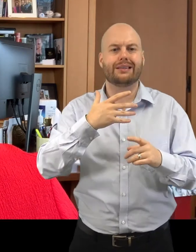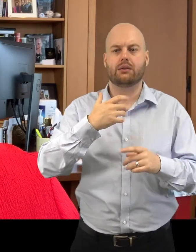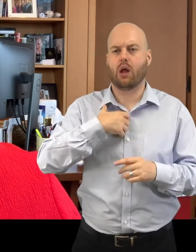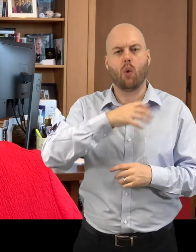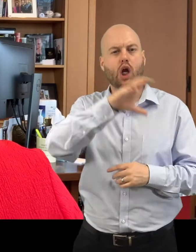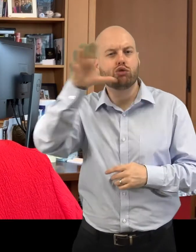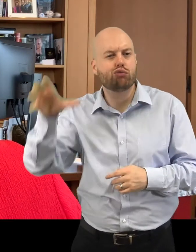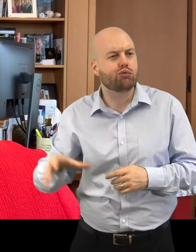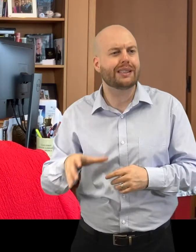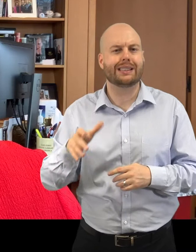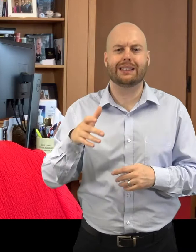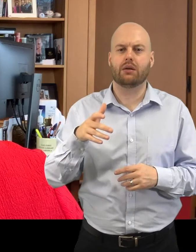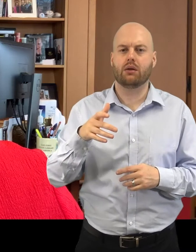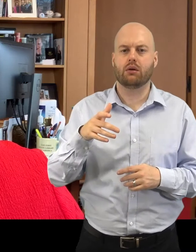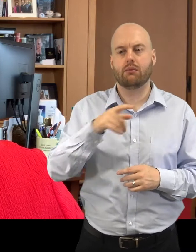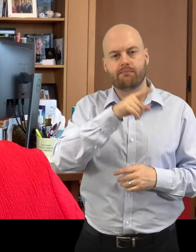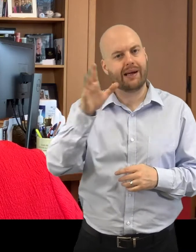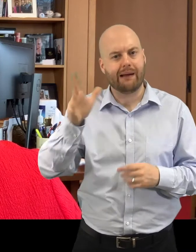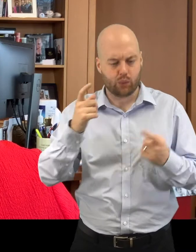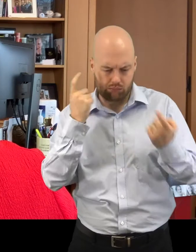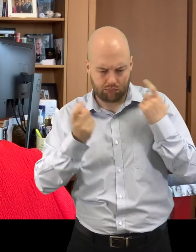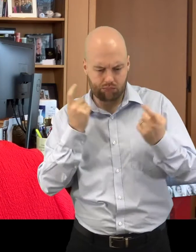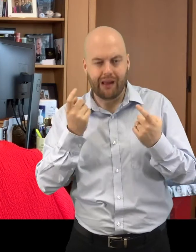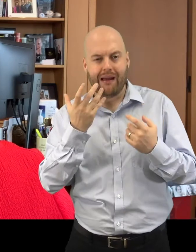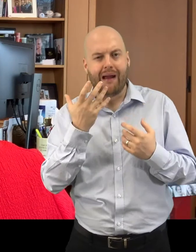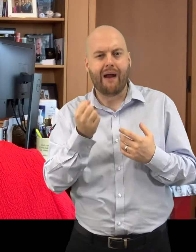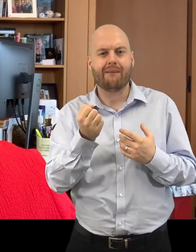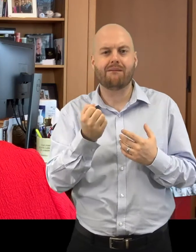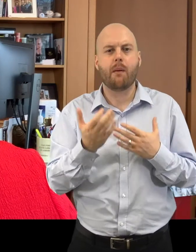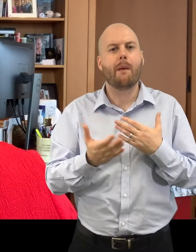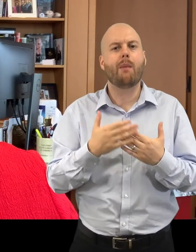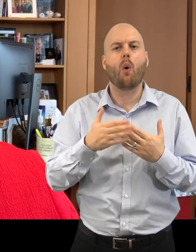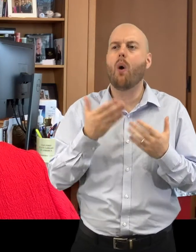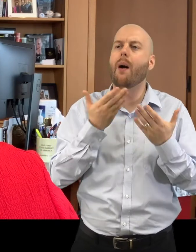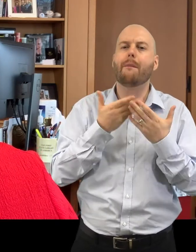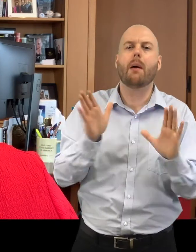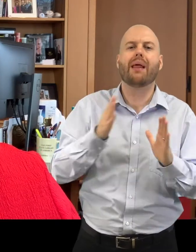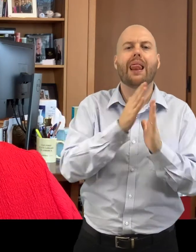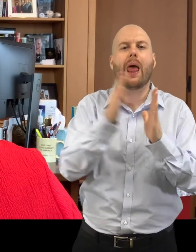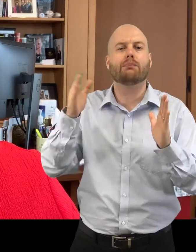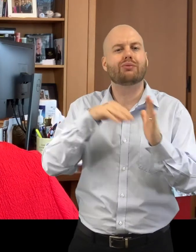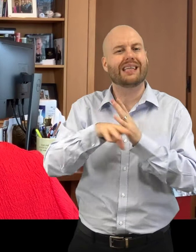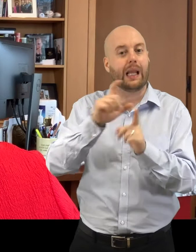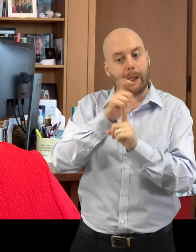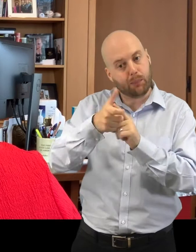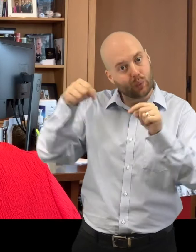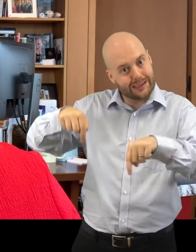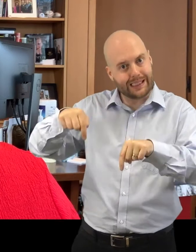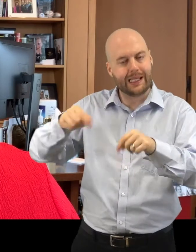the fact that there are sometimes more public libraries in communities than any other